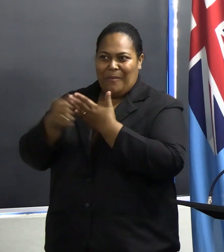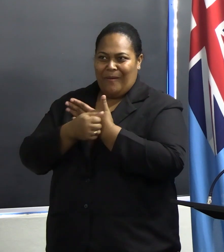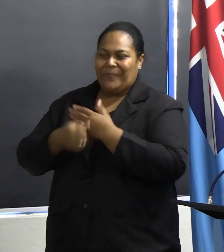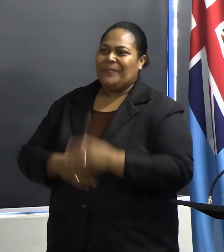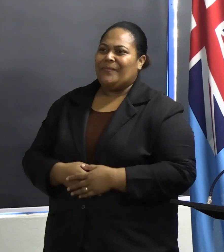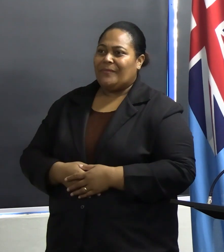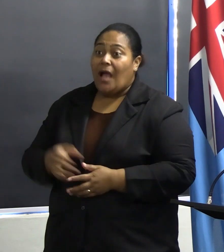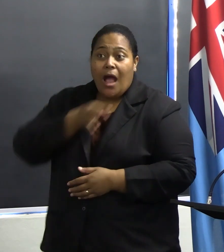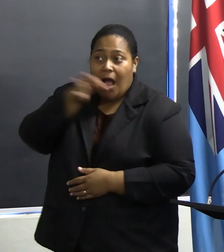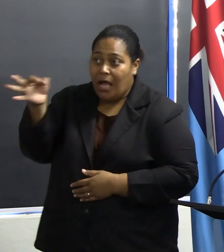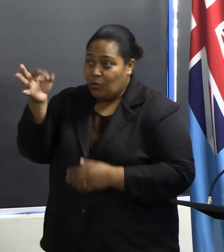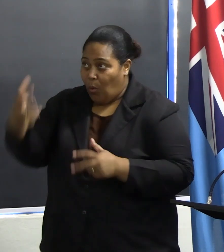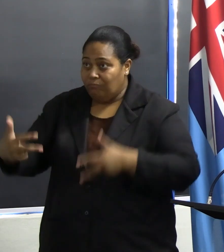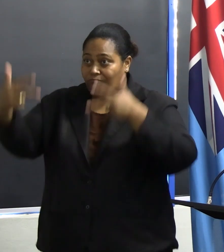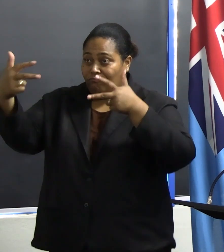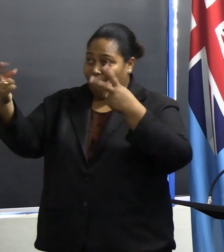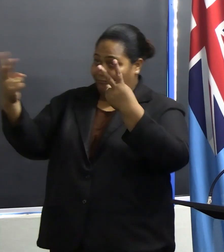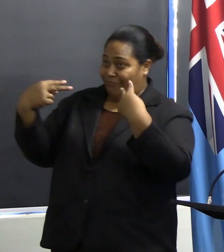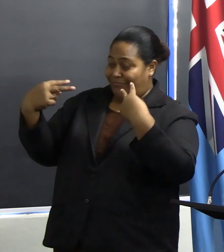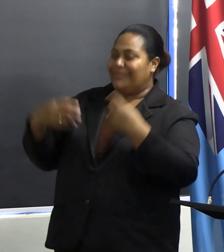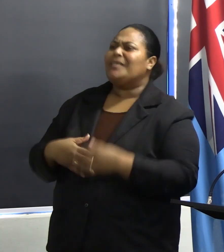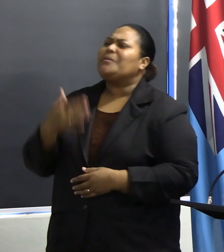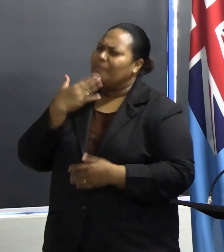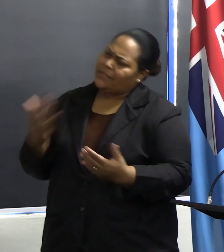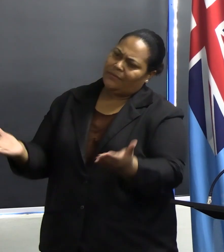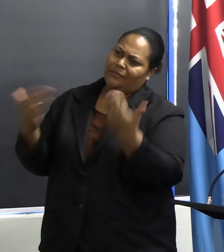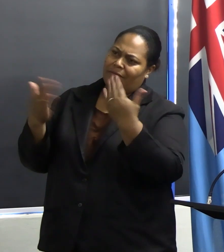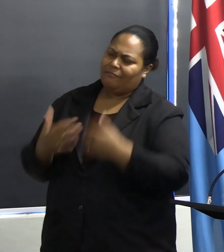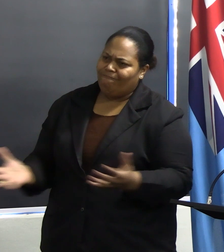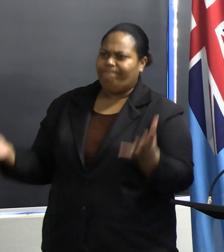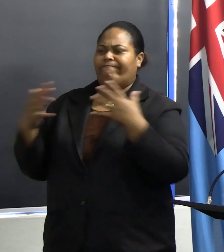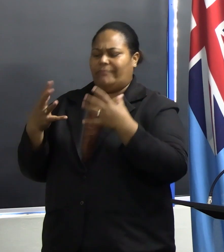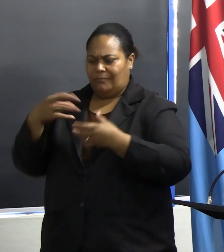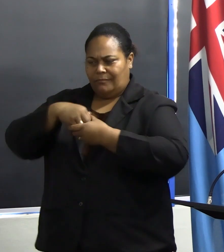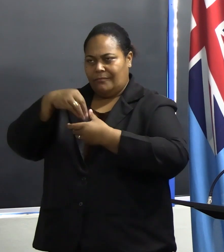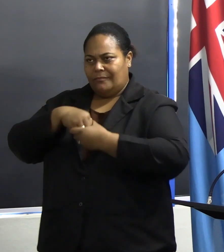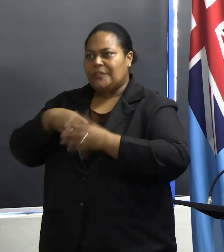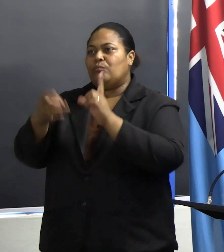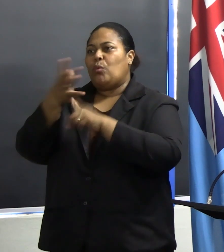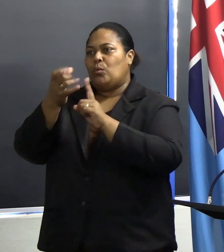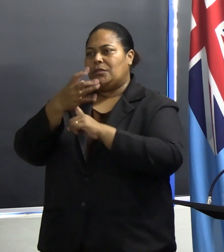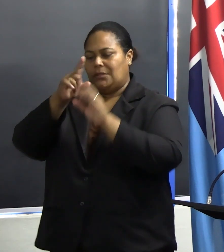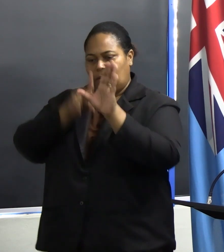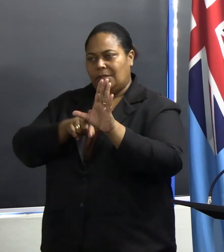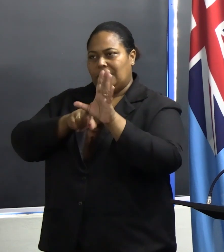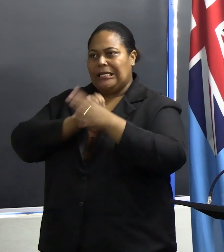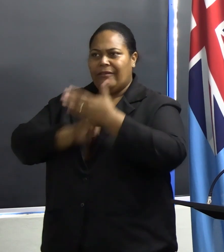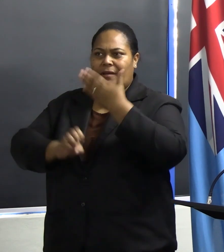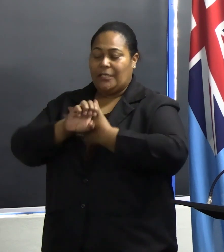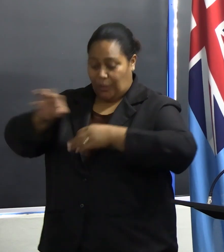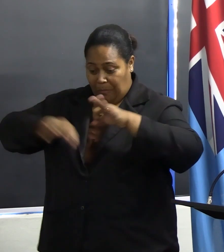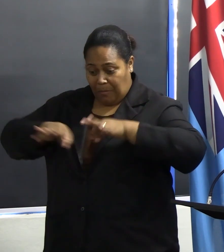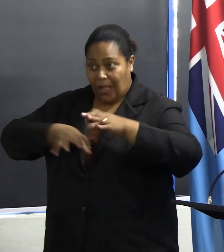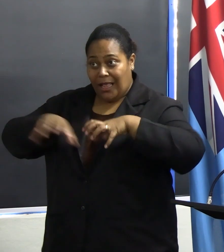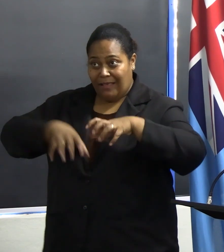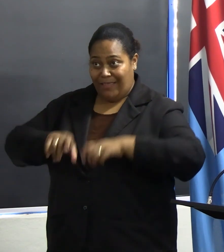person and virtually today, to save the date and come in numbers and be part of this important annual event. Planned activities